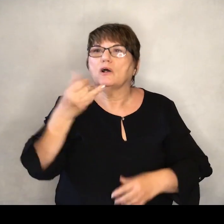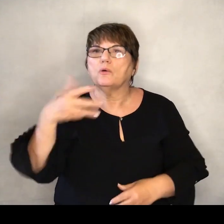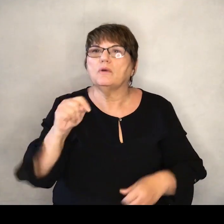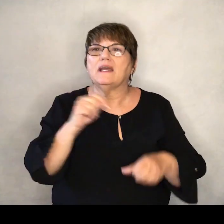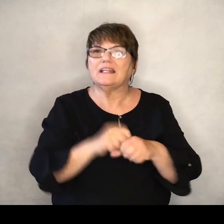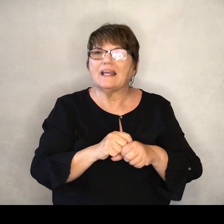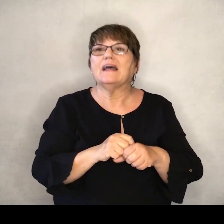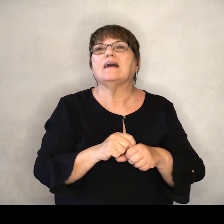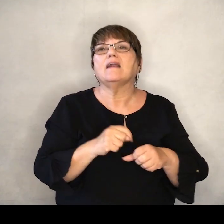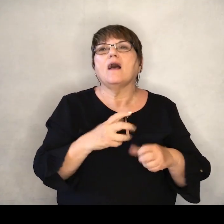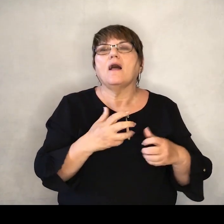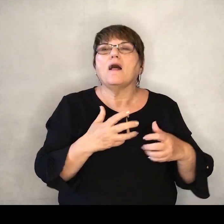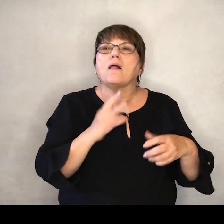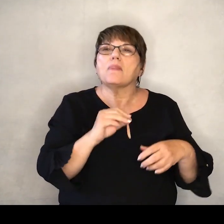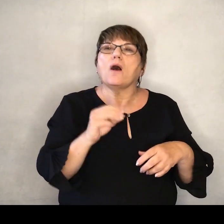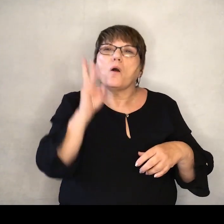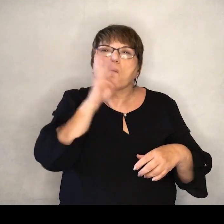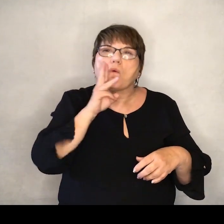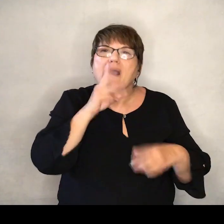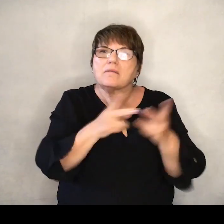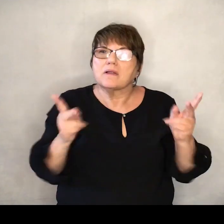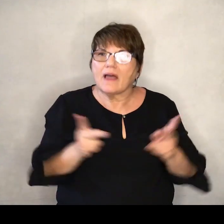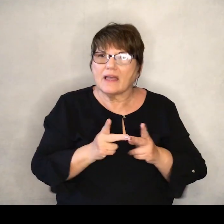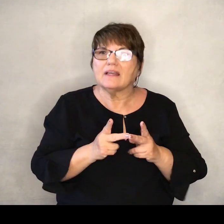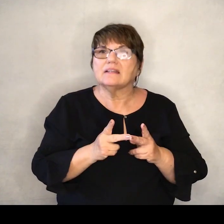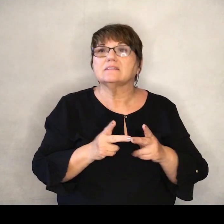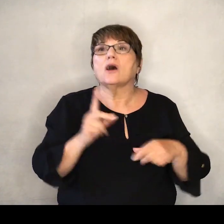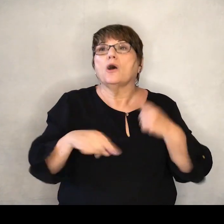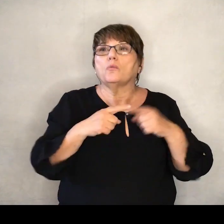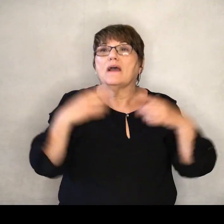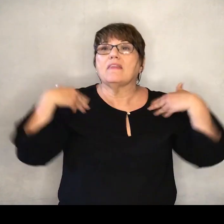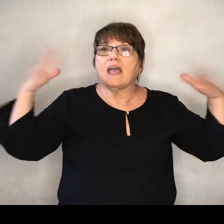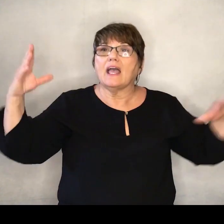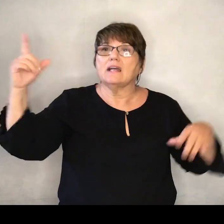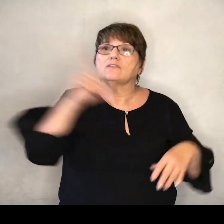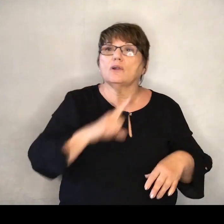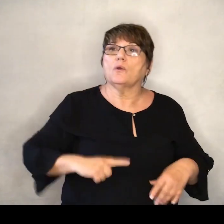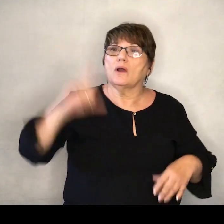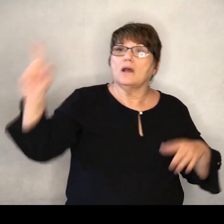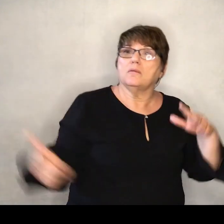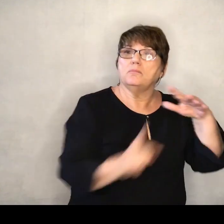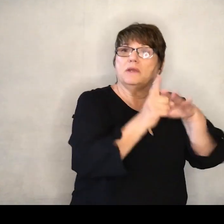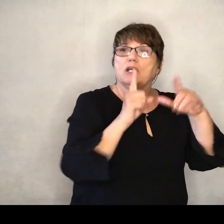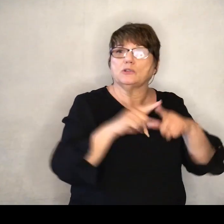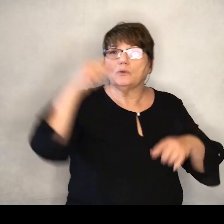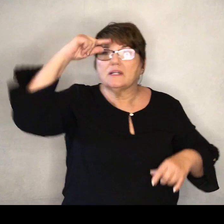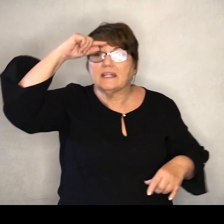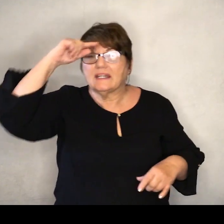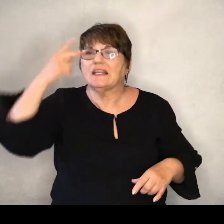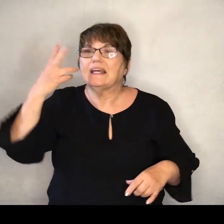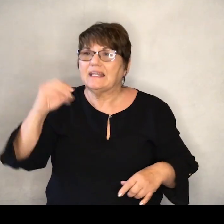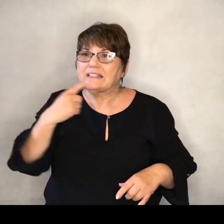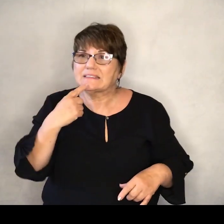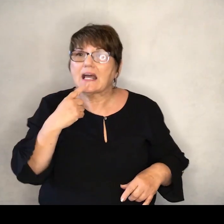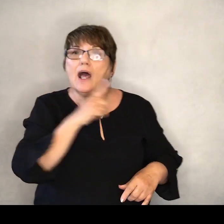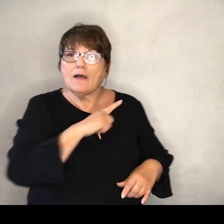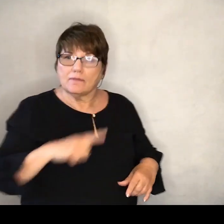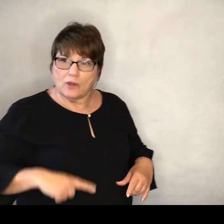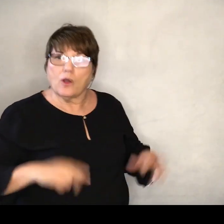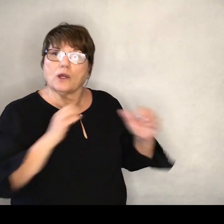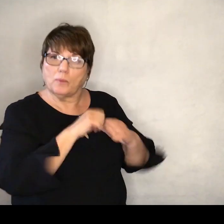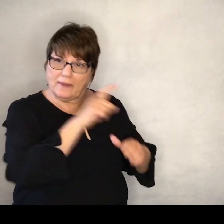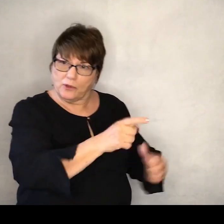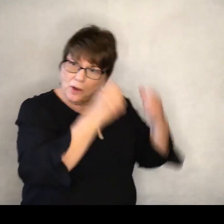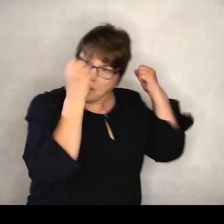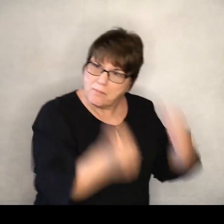to keep it from the Midianites. When the angel of the Lord appeared to Gideon, he said, The Lord is with